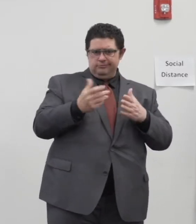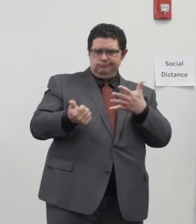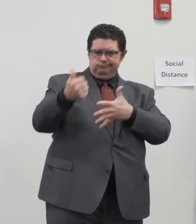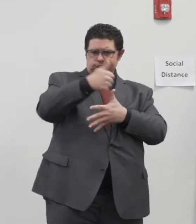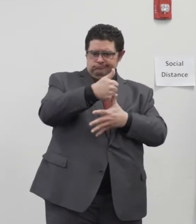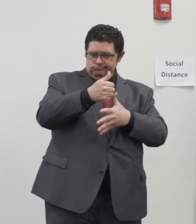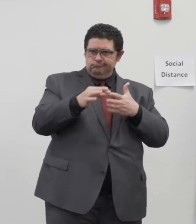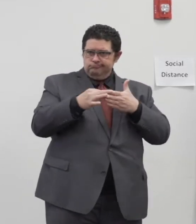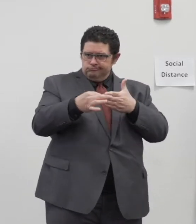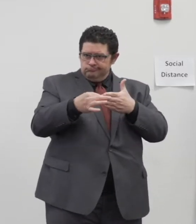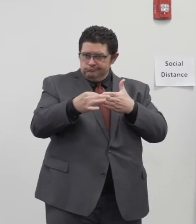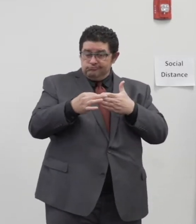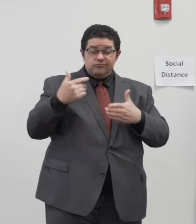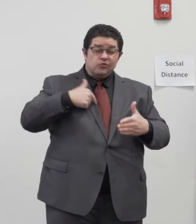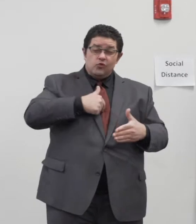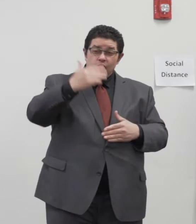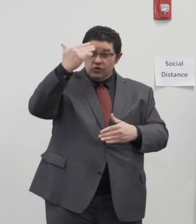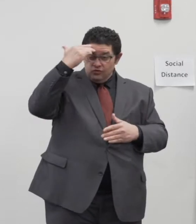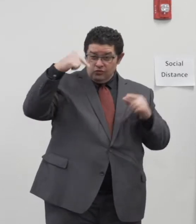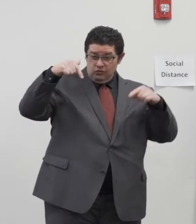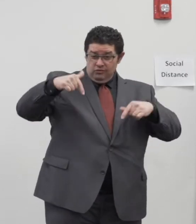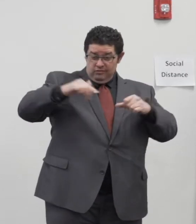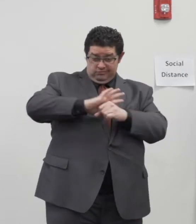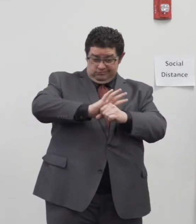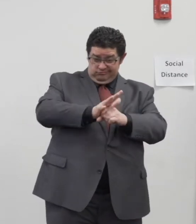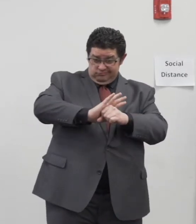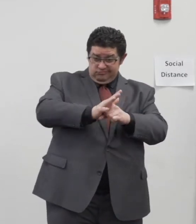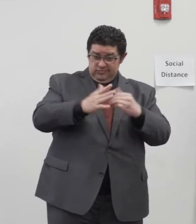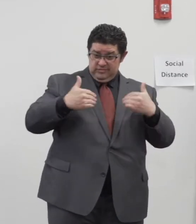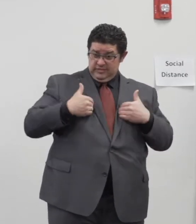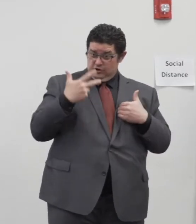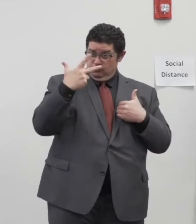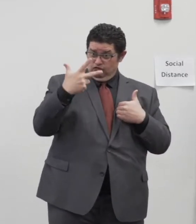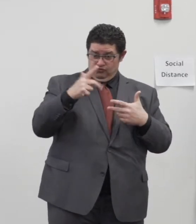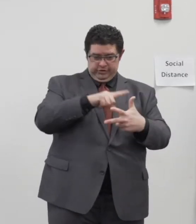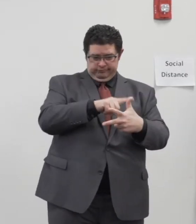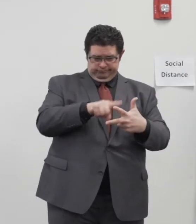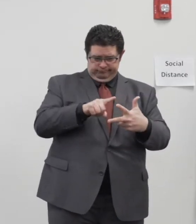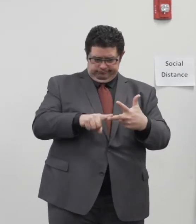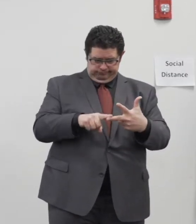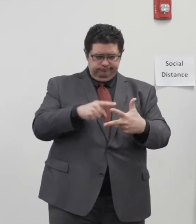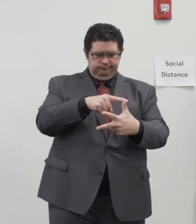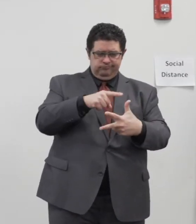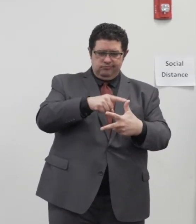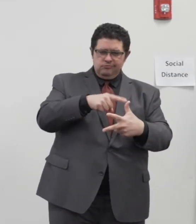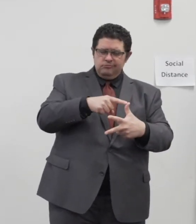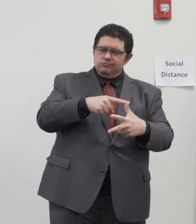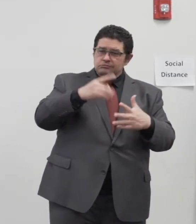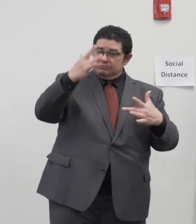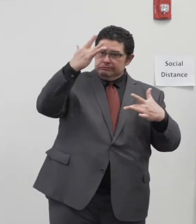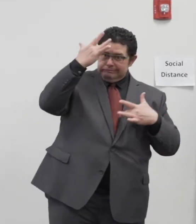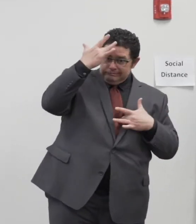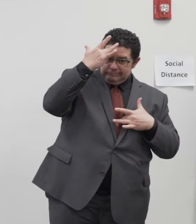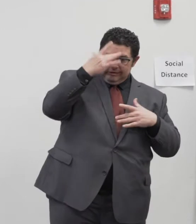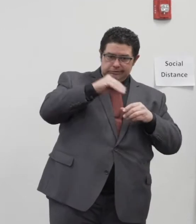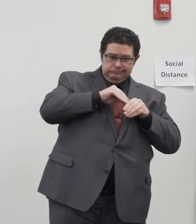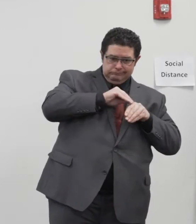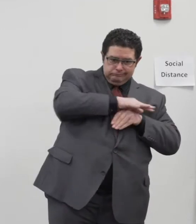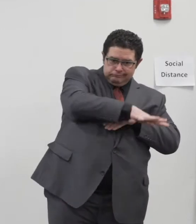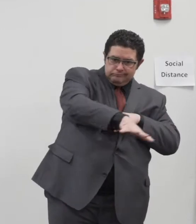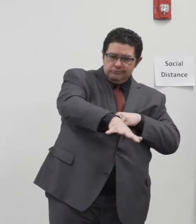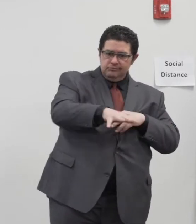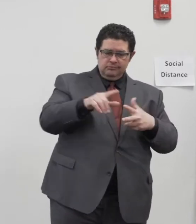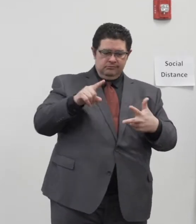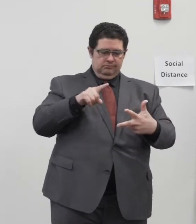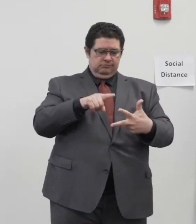We know this crisis has three components to it. We have the public health crisis, we have the